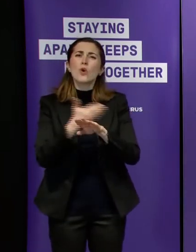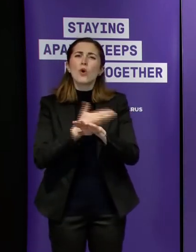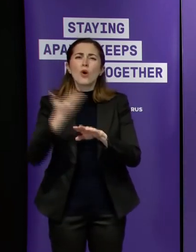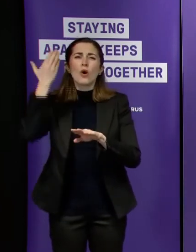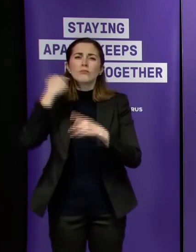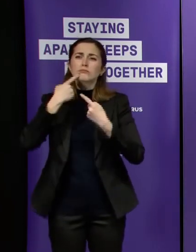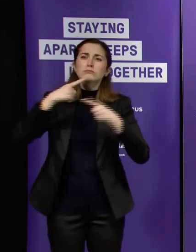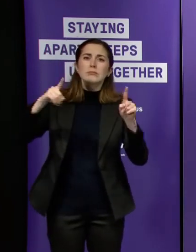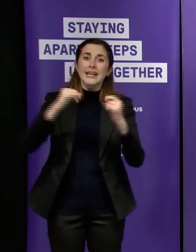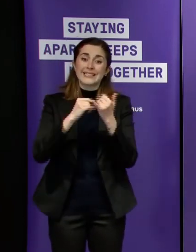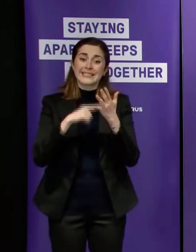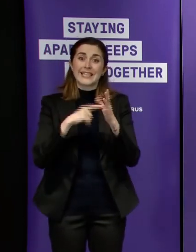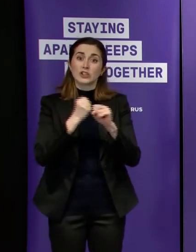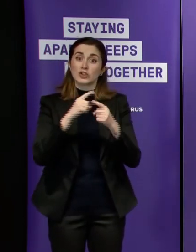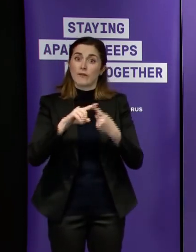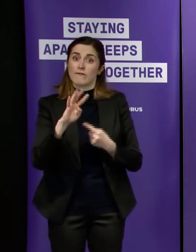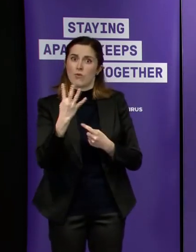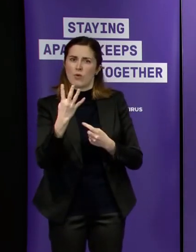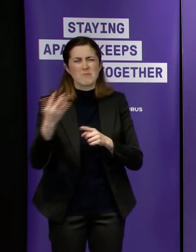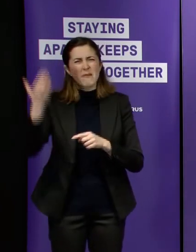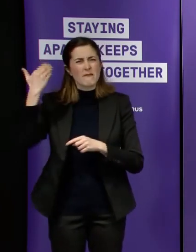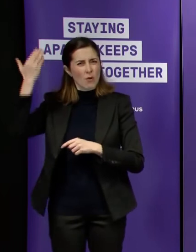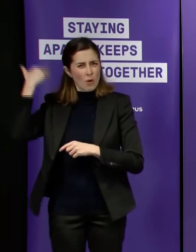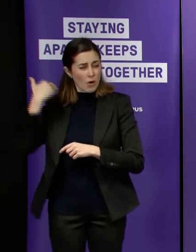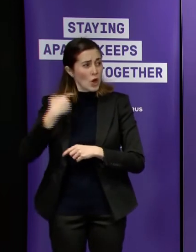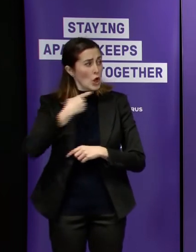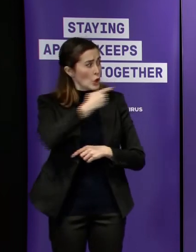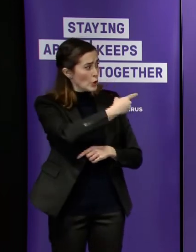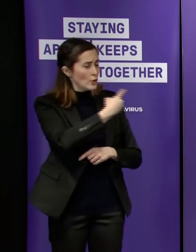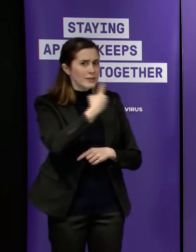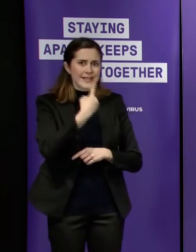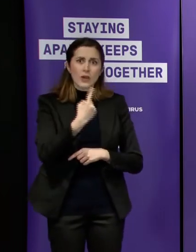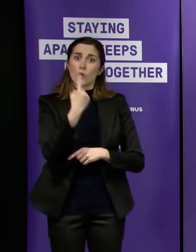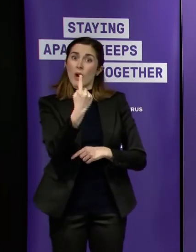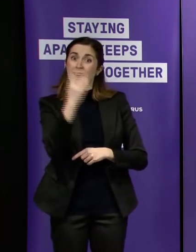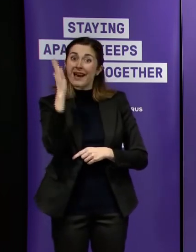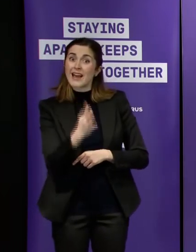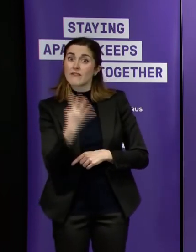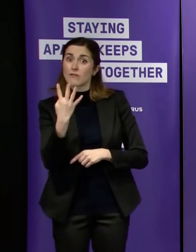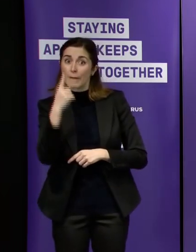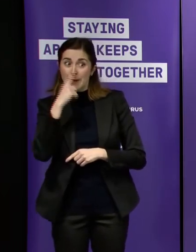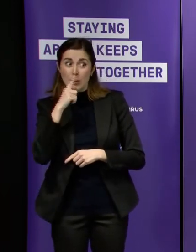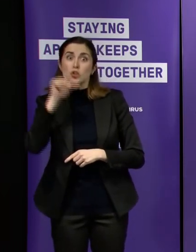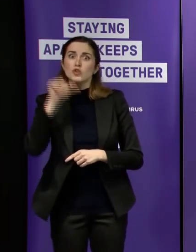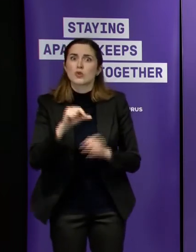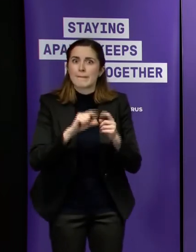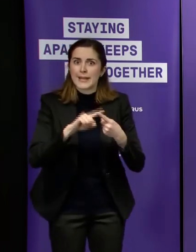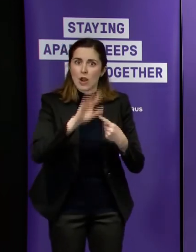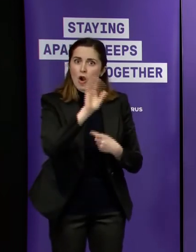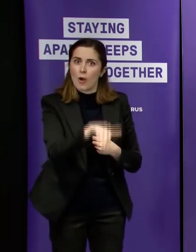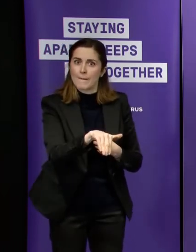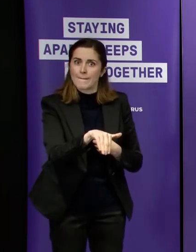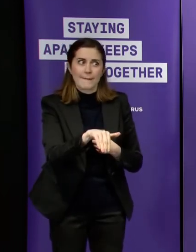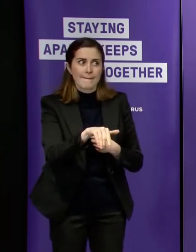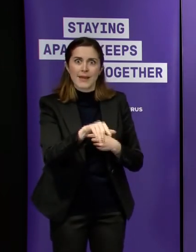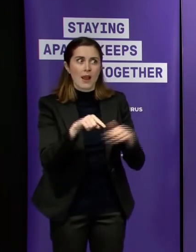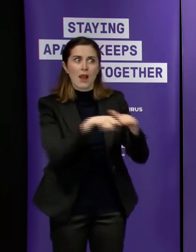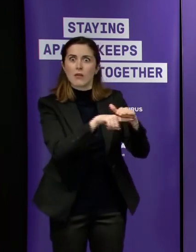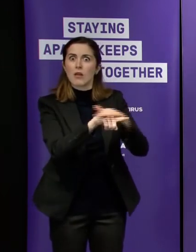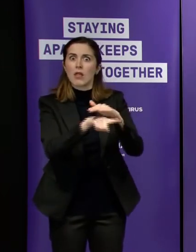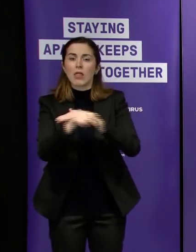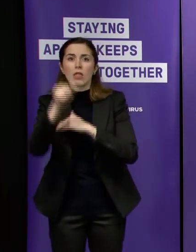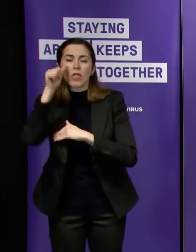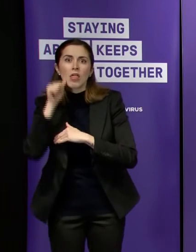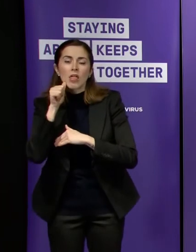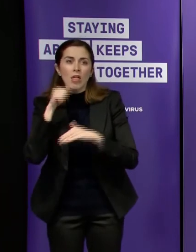your press conference that one in four victorians who were meant to be self-isolating were not found to be at home most of those cases were referred to victoria police this